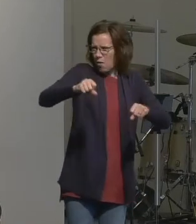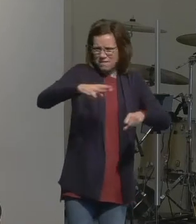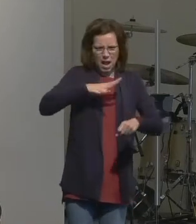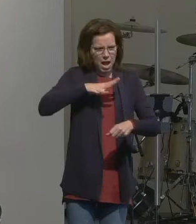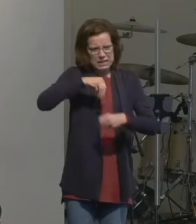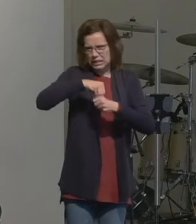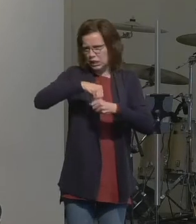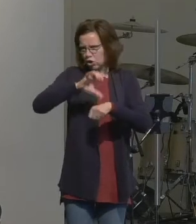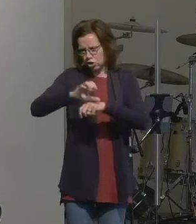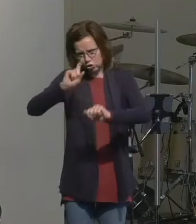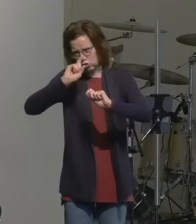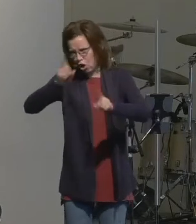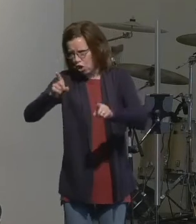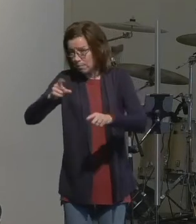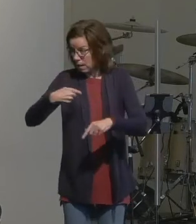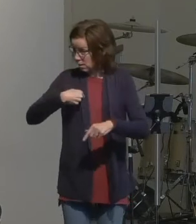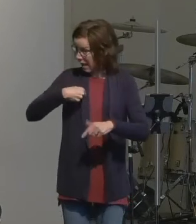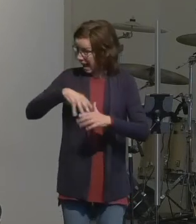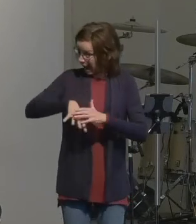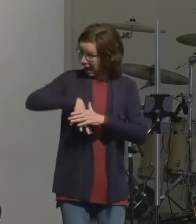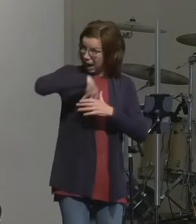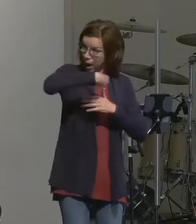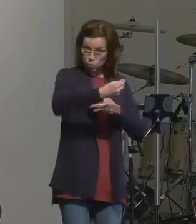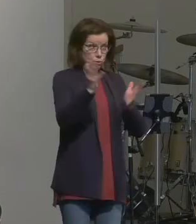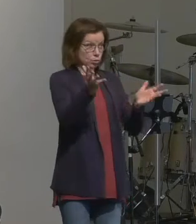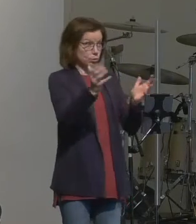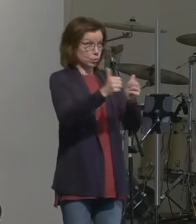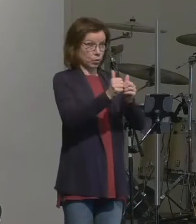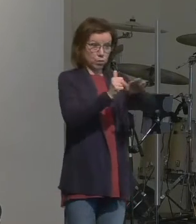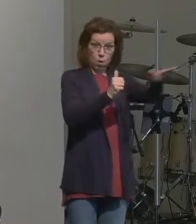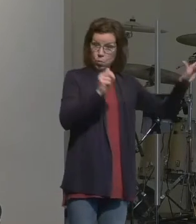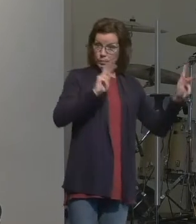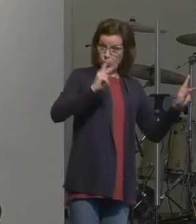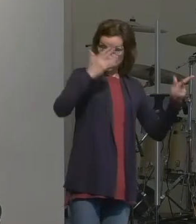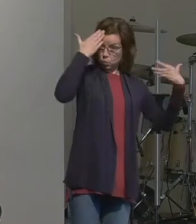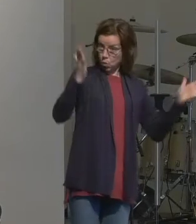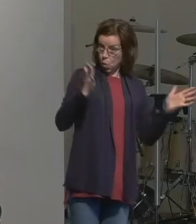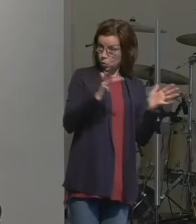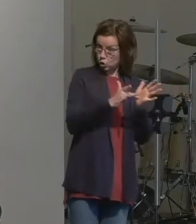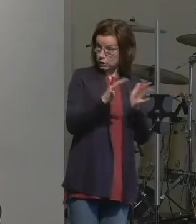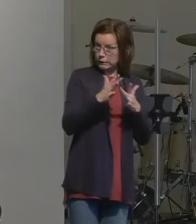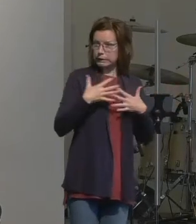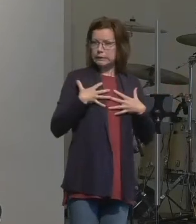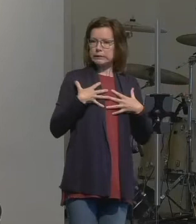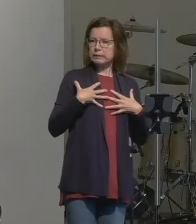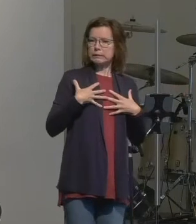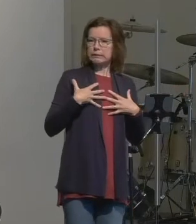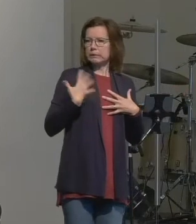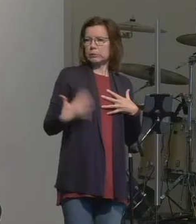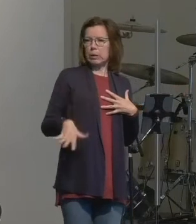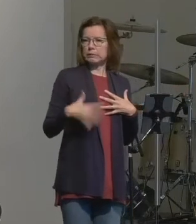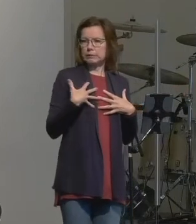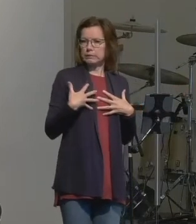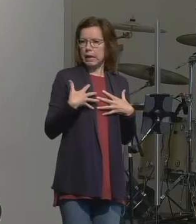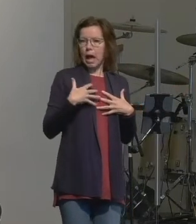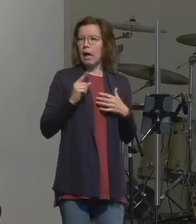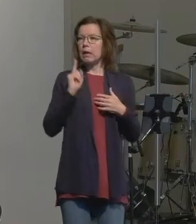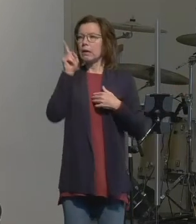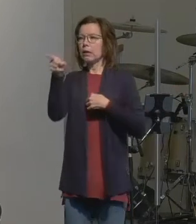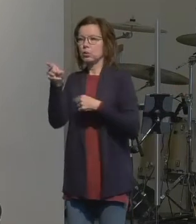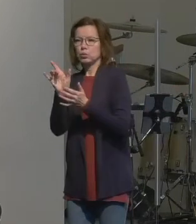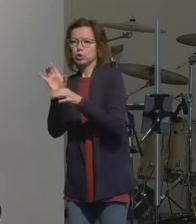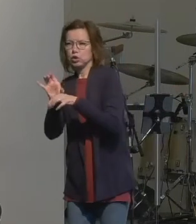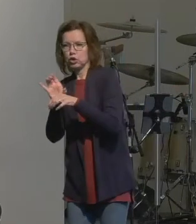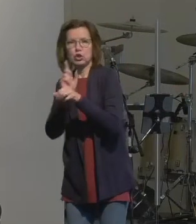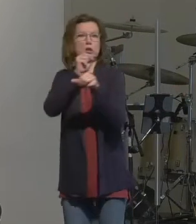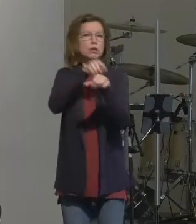evangelizing to people who don't know Jesus so we tend to grow churches at the expense of other churches dodging the communities that